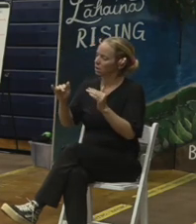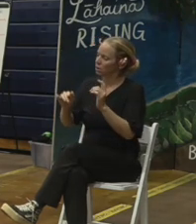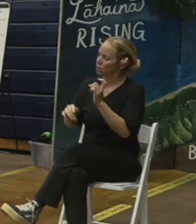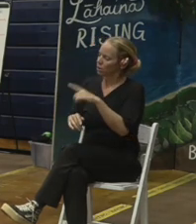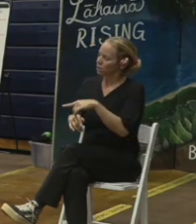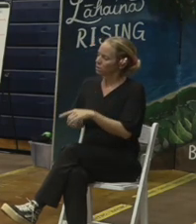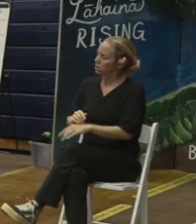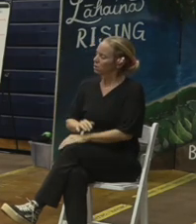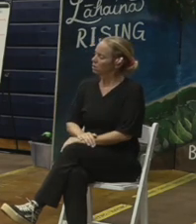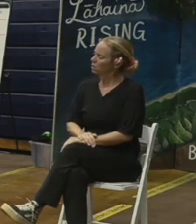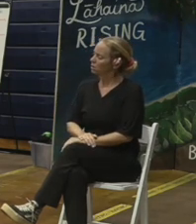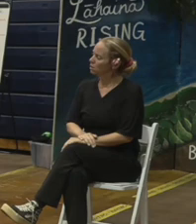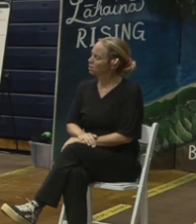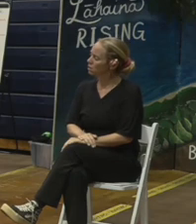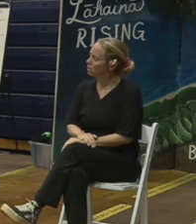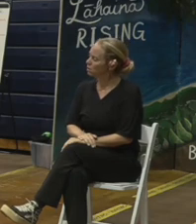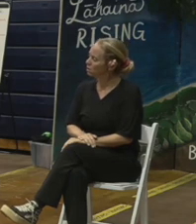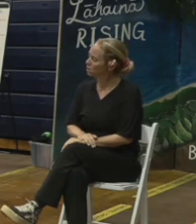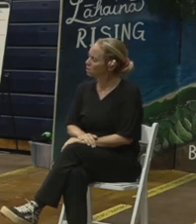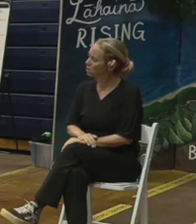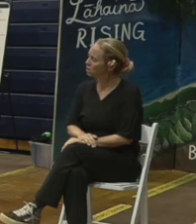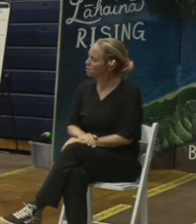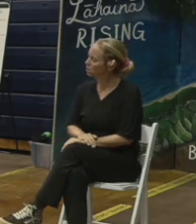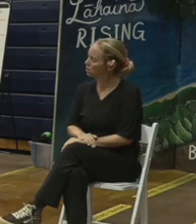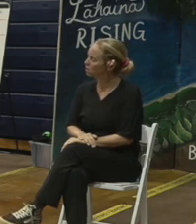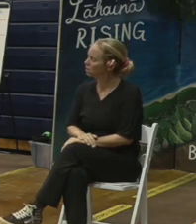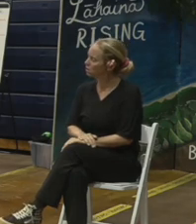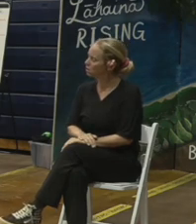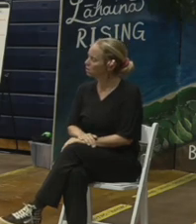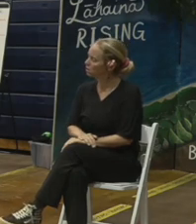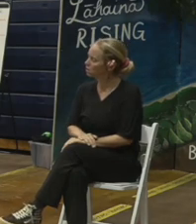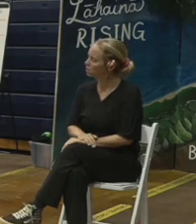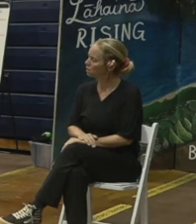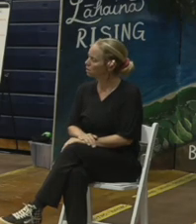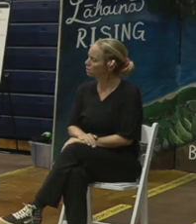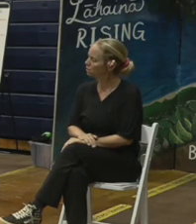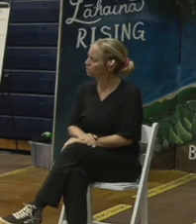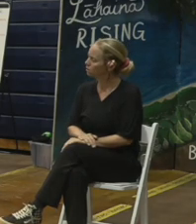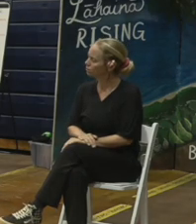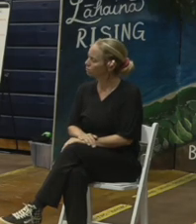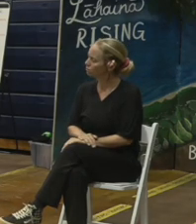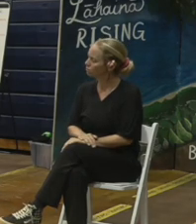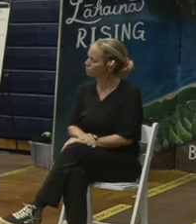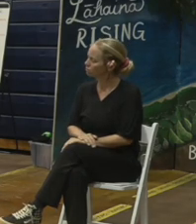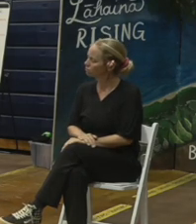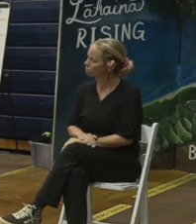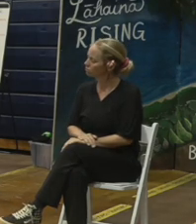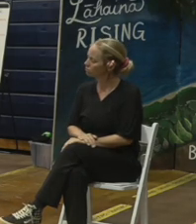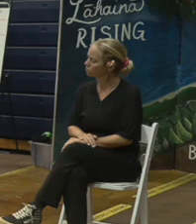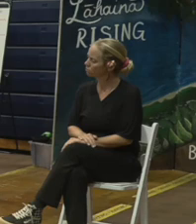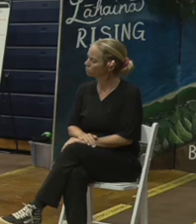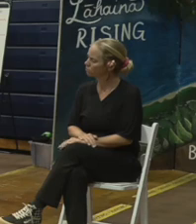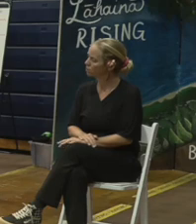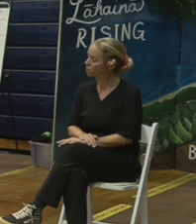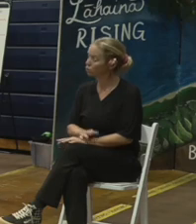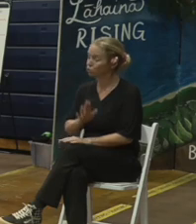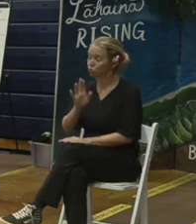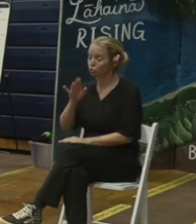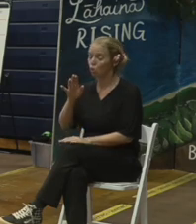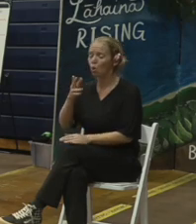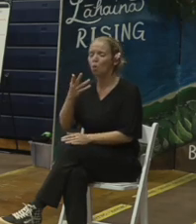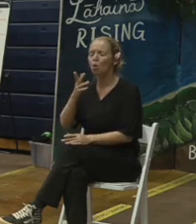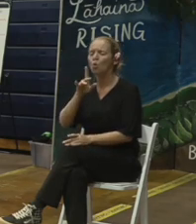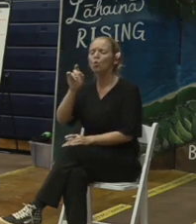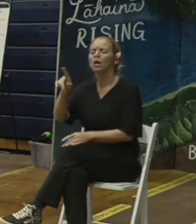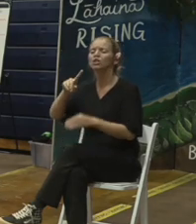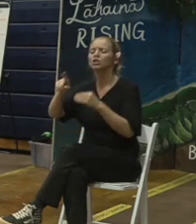a bigger scale will there be a time where the land can rest after the debris is removed is there